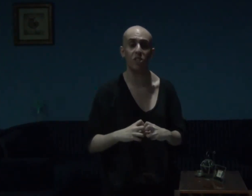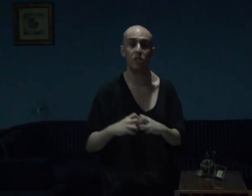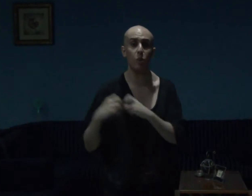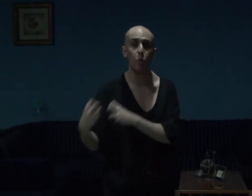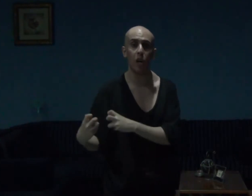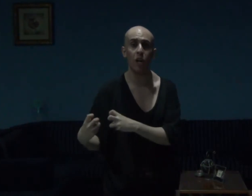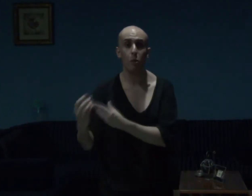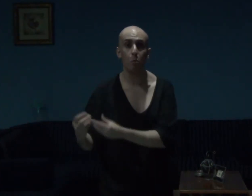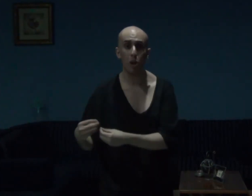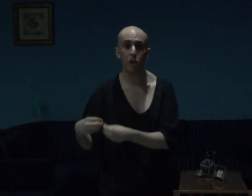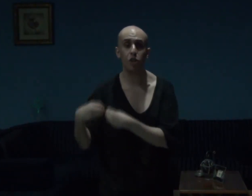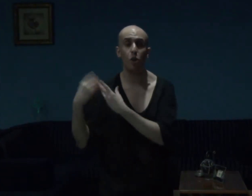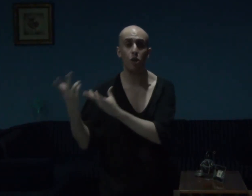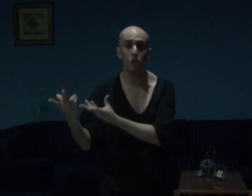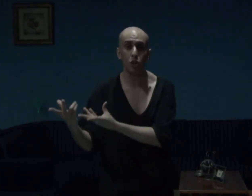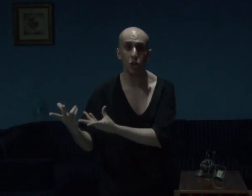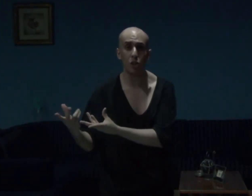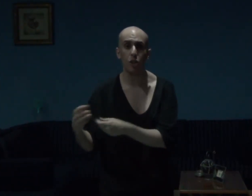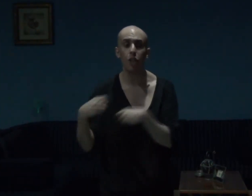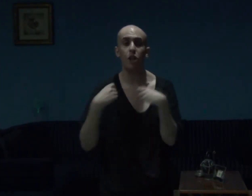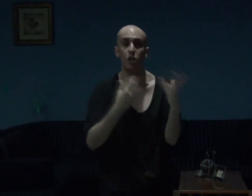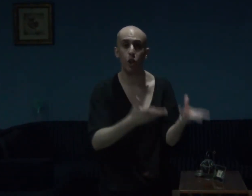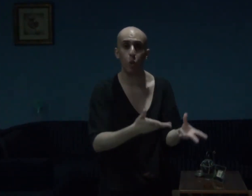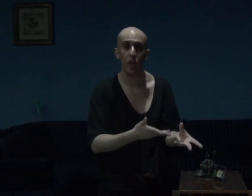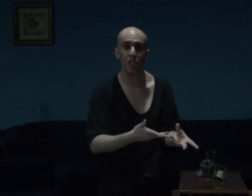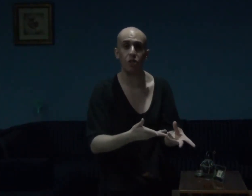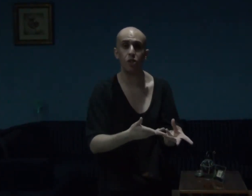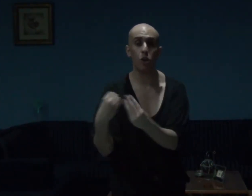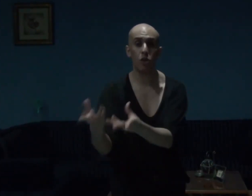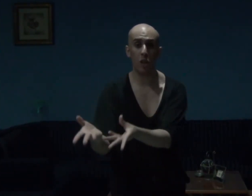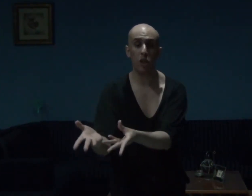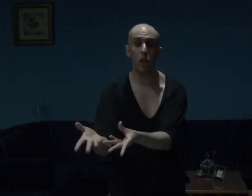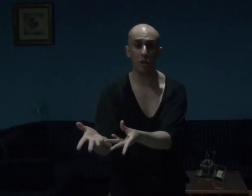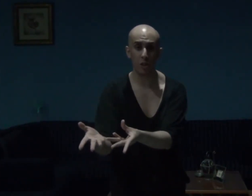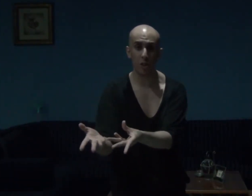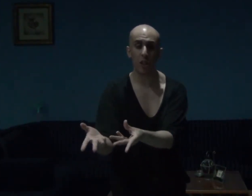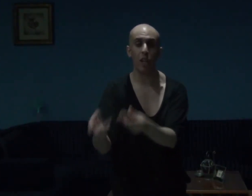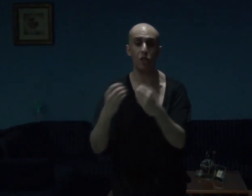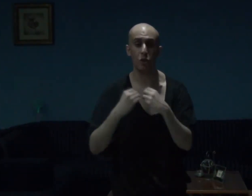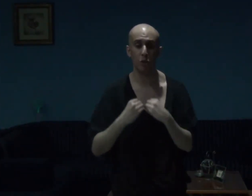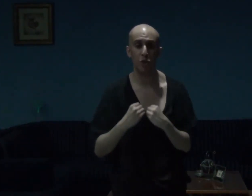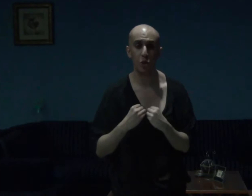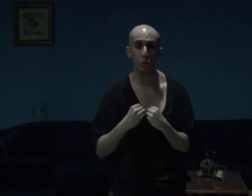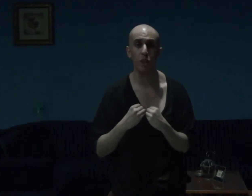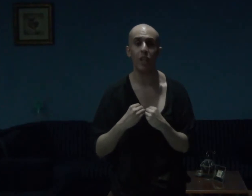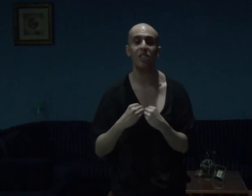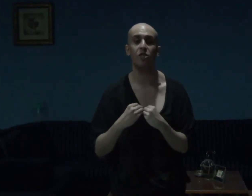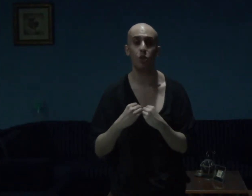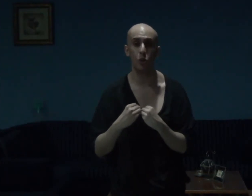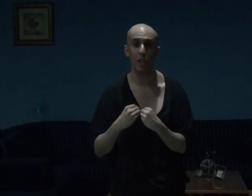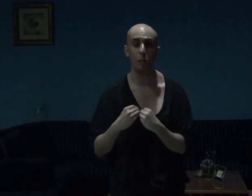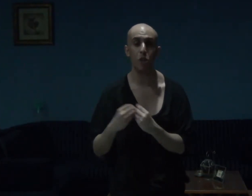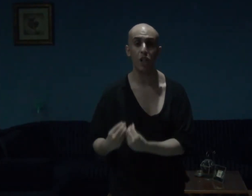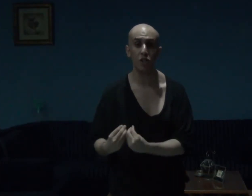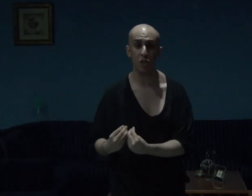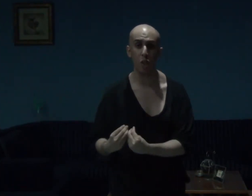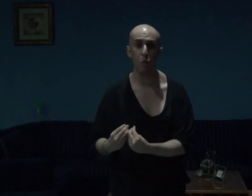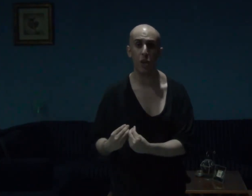Senwa, embarks on her journey, her quest, her dark odyssey, as yours truly has described, and Senwa